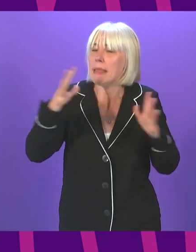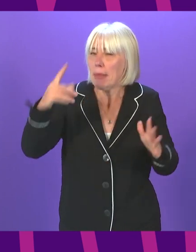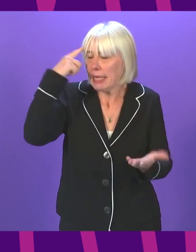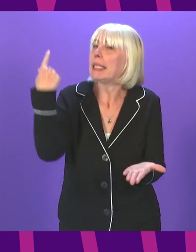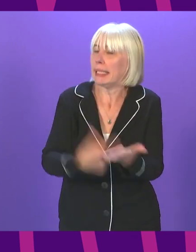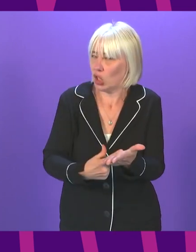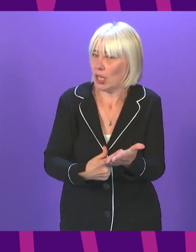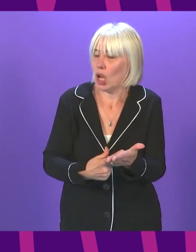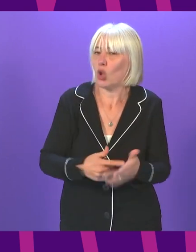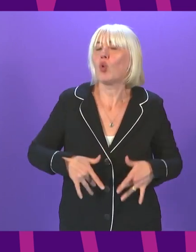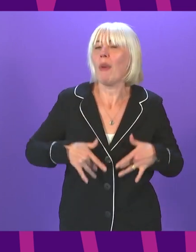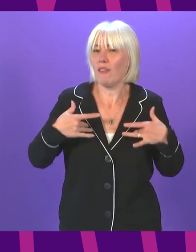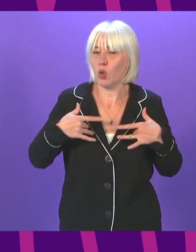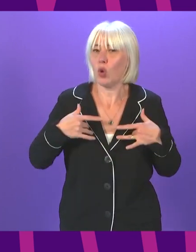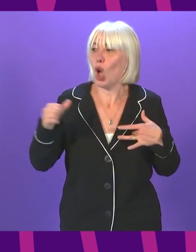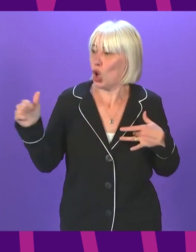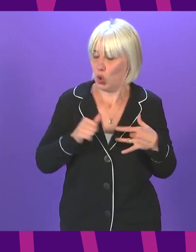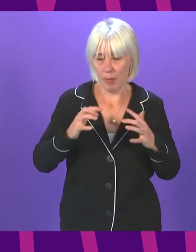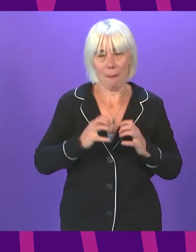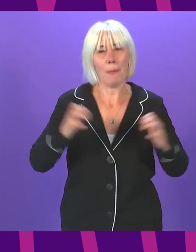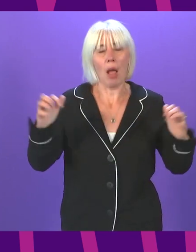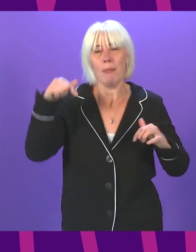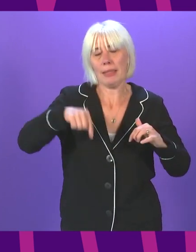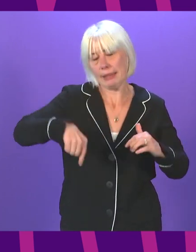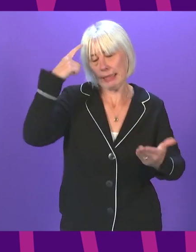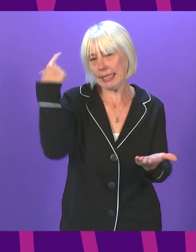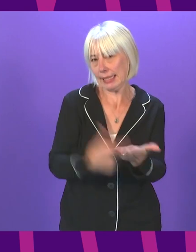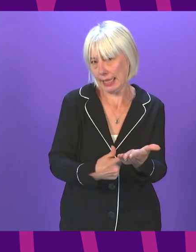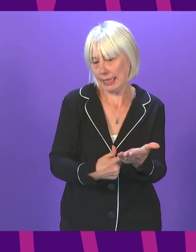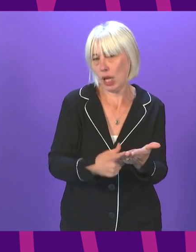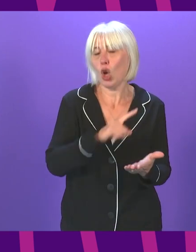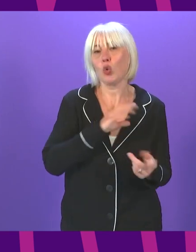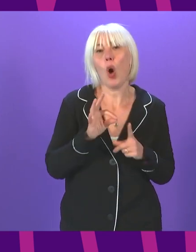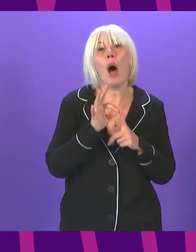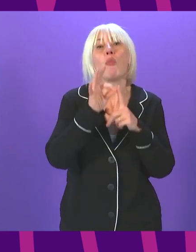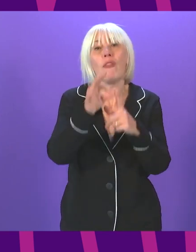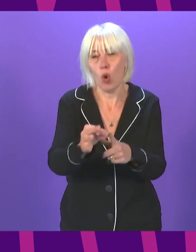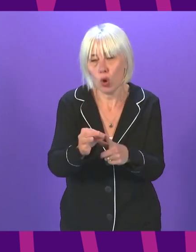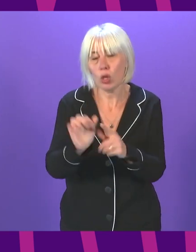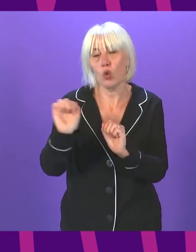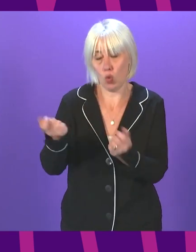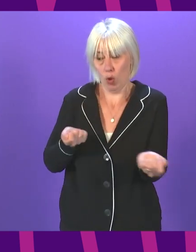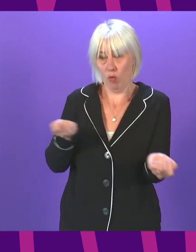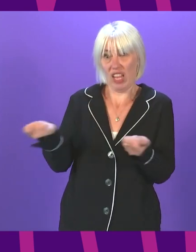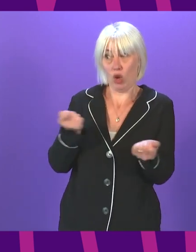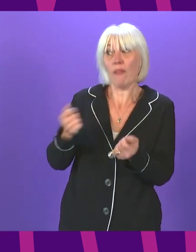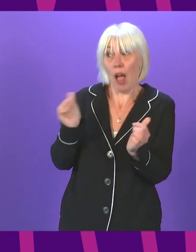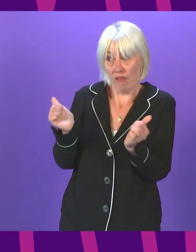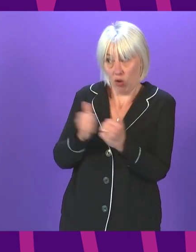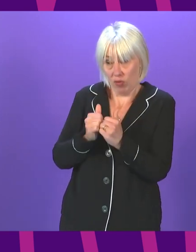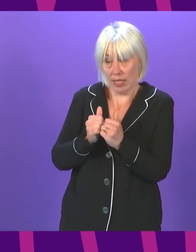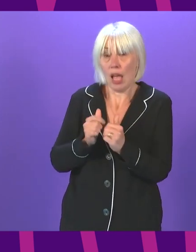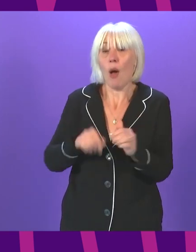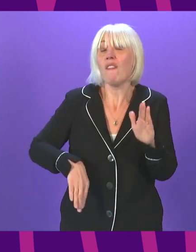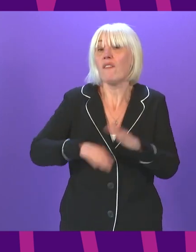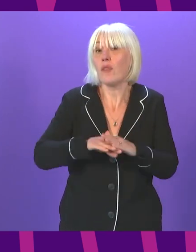view, it should be expressly authorised by Parliament. I, therefore, propose subject presenting officer to your agreement that we have a